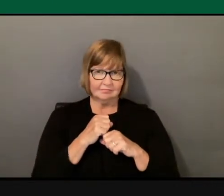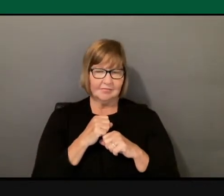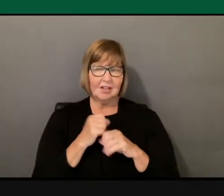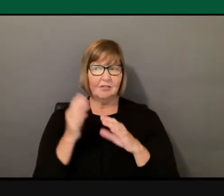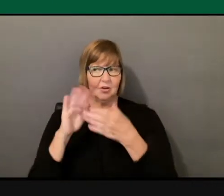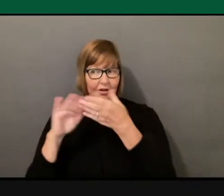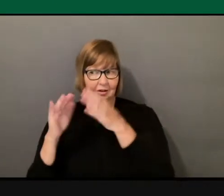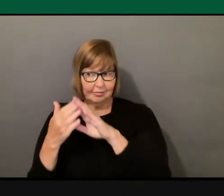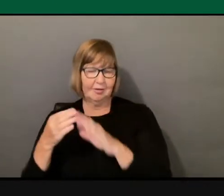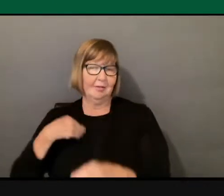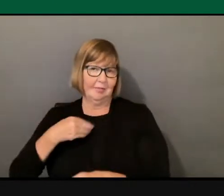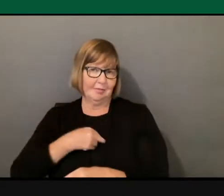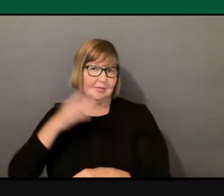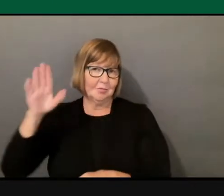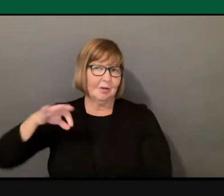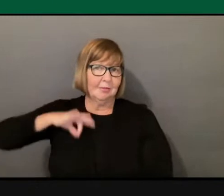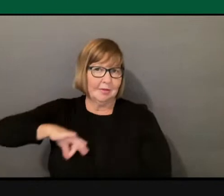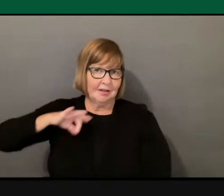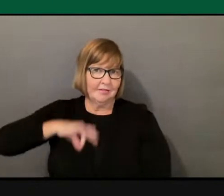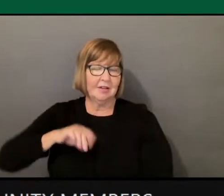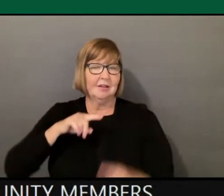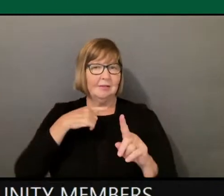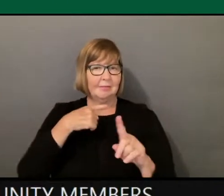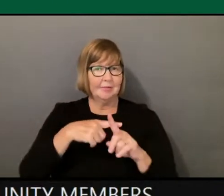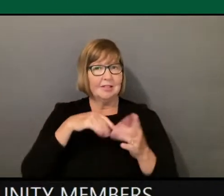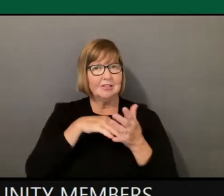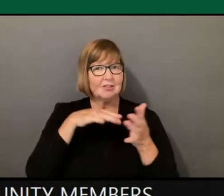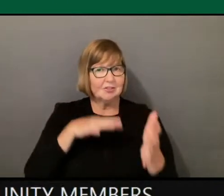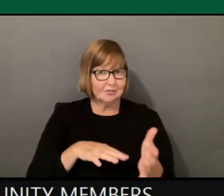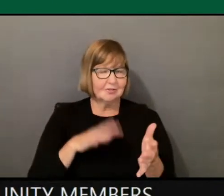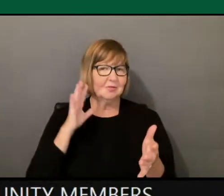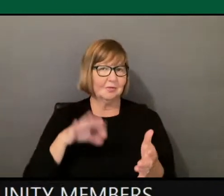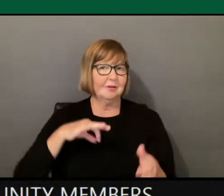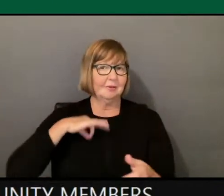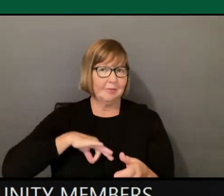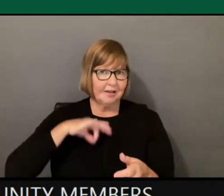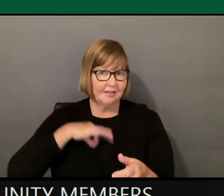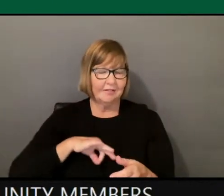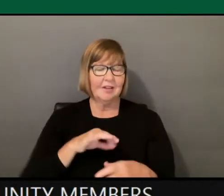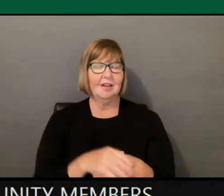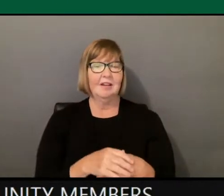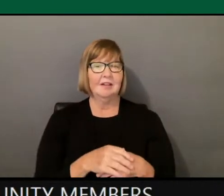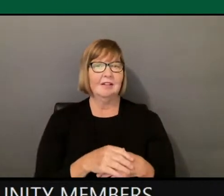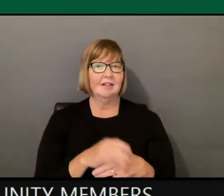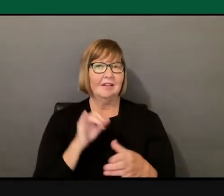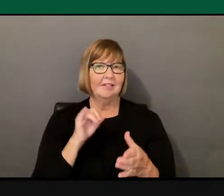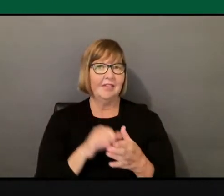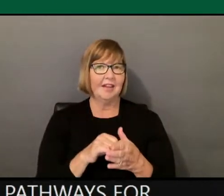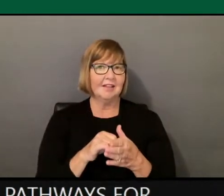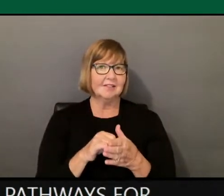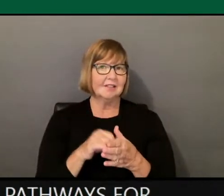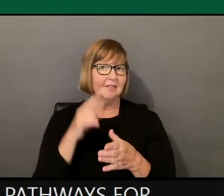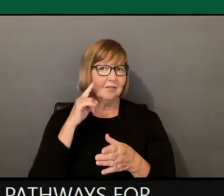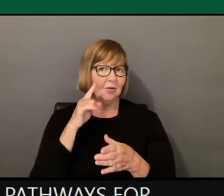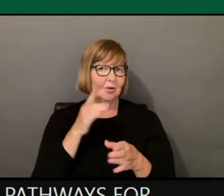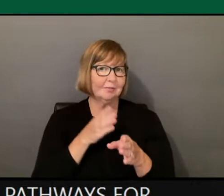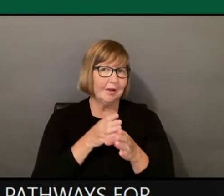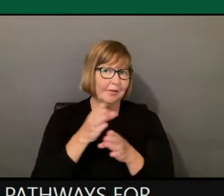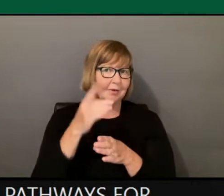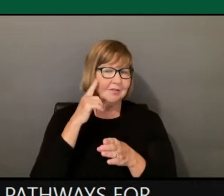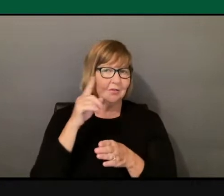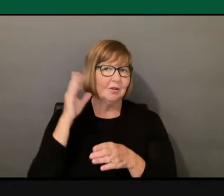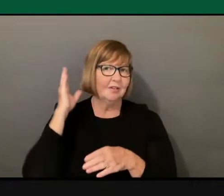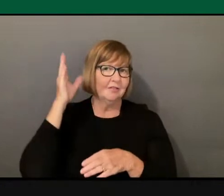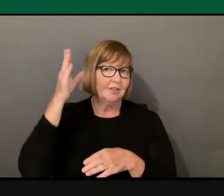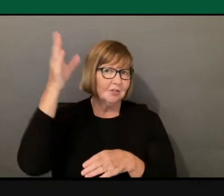but for our students, because we're creating these pathways for them to have careers doing these things in the